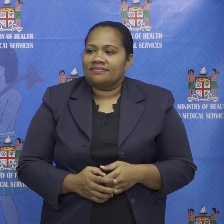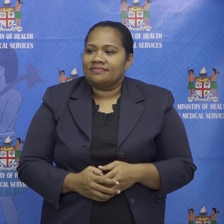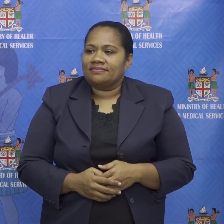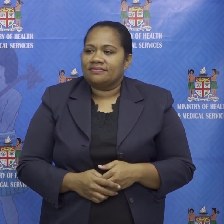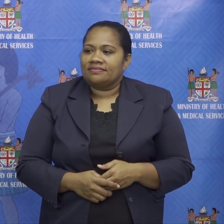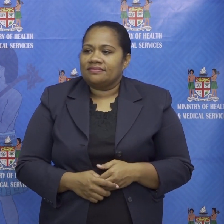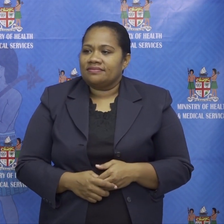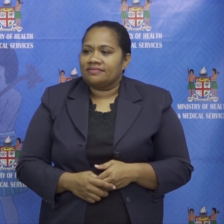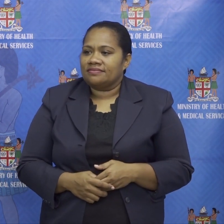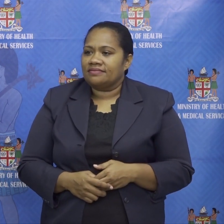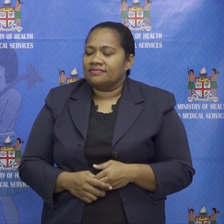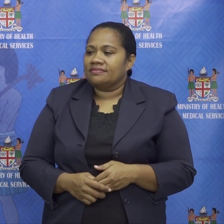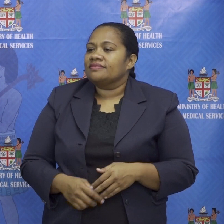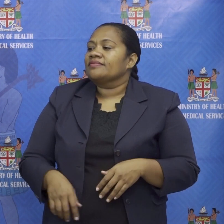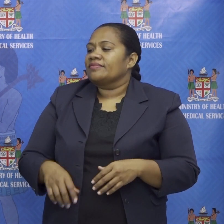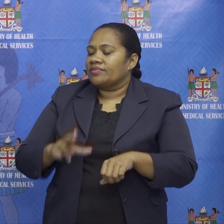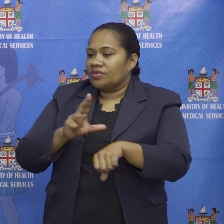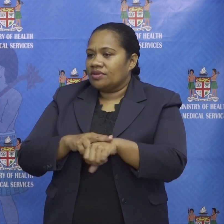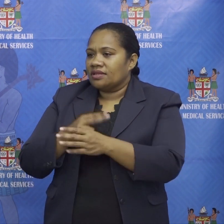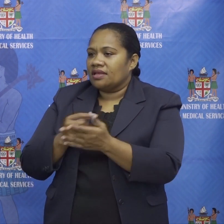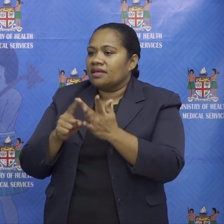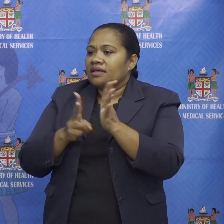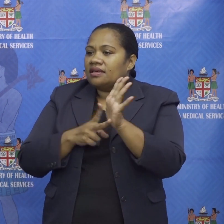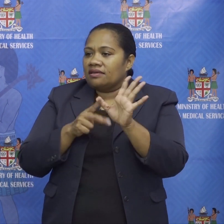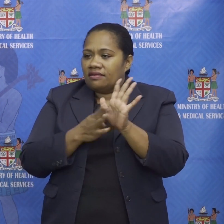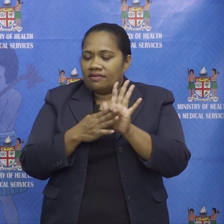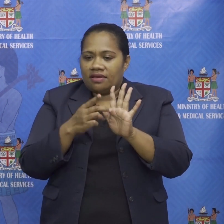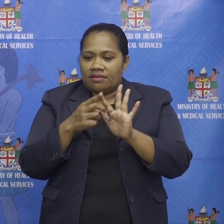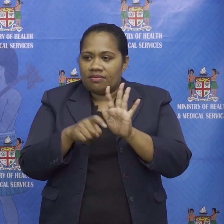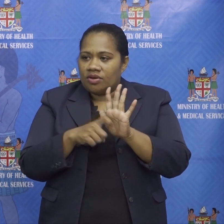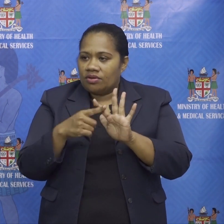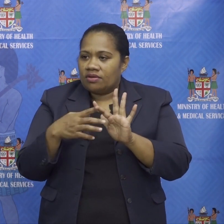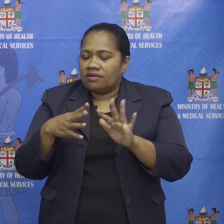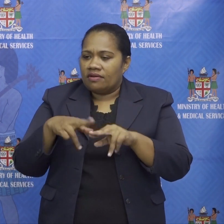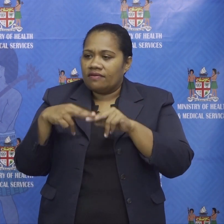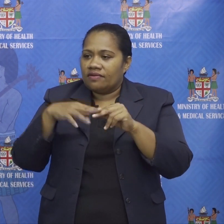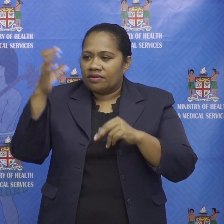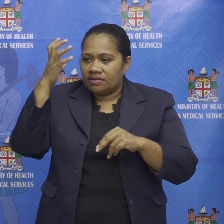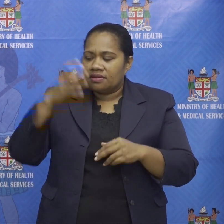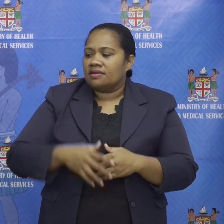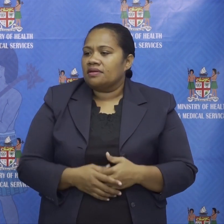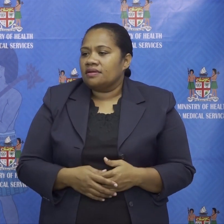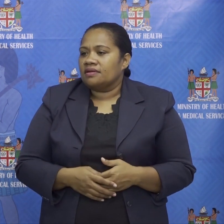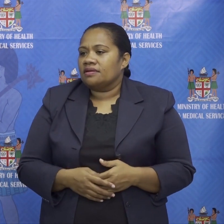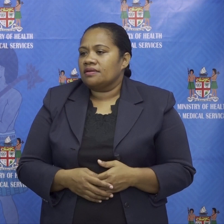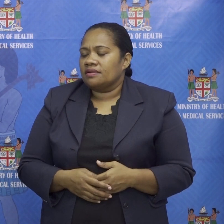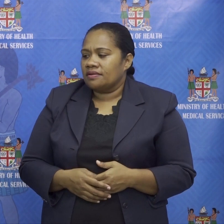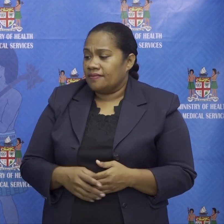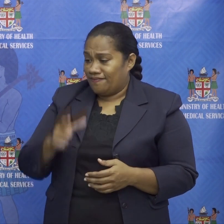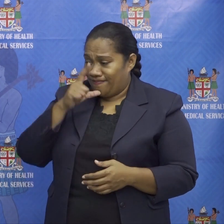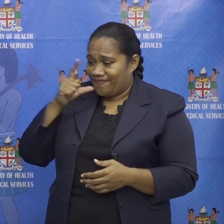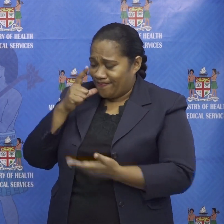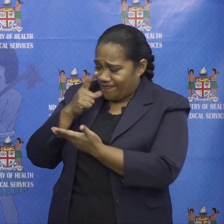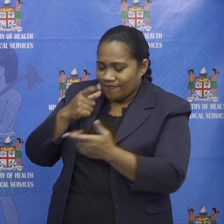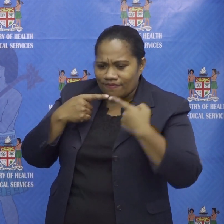um uh dr fong even matter from the fiji sun um i have a question sir um you mentioned yesterday that we